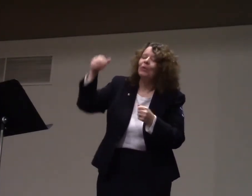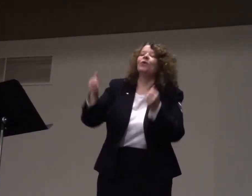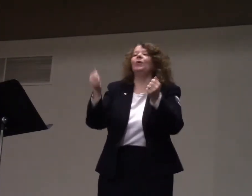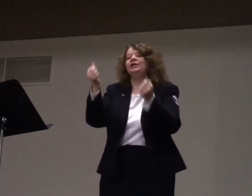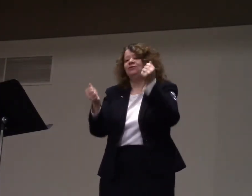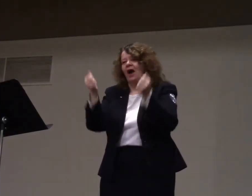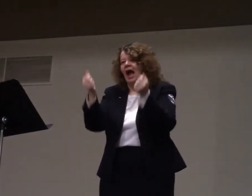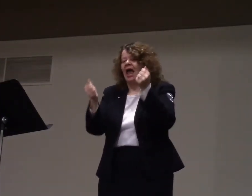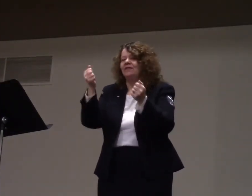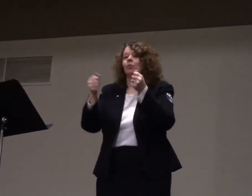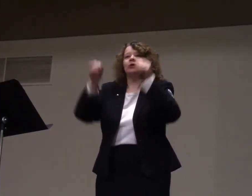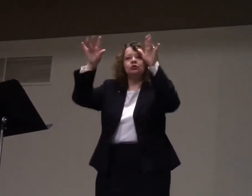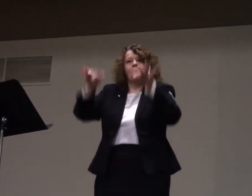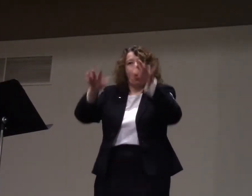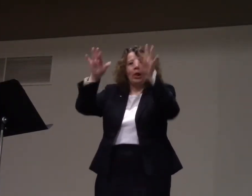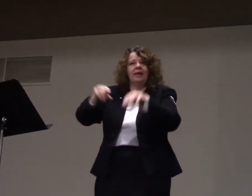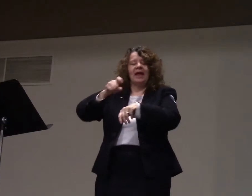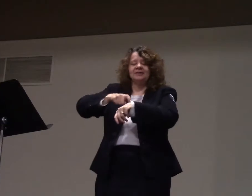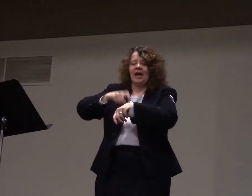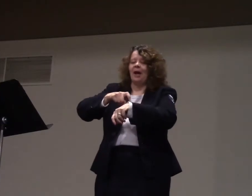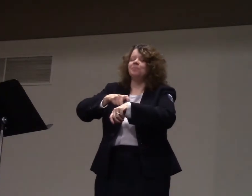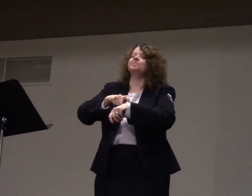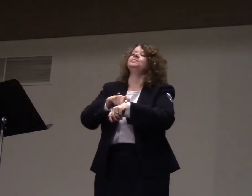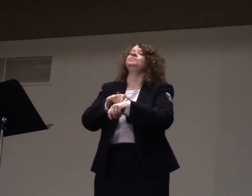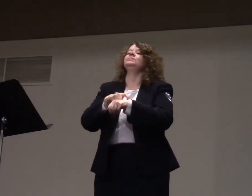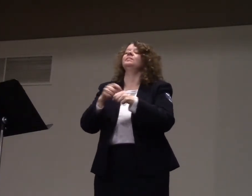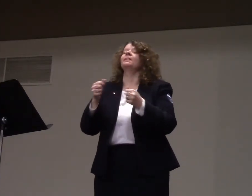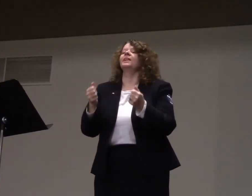So we went home. It was snowing. It was winter time.